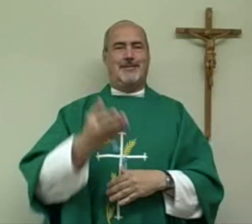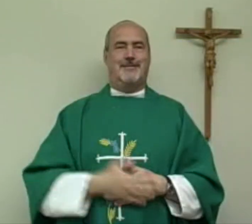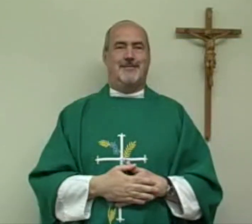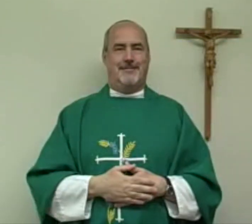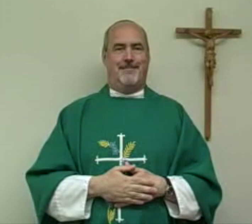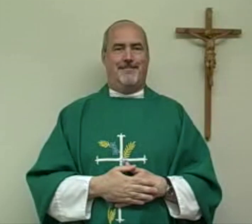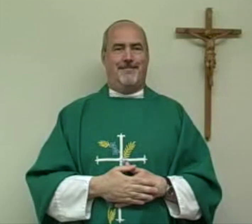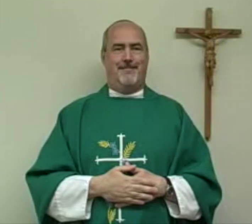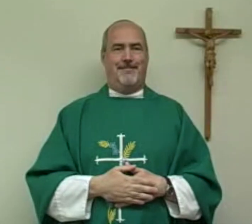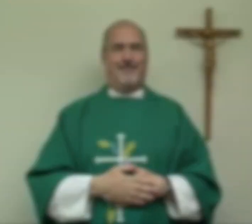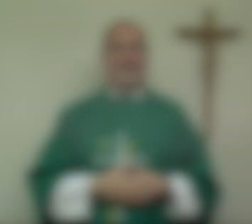and God bless you.